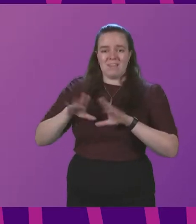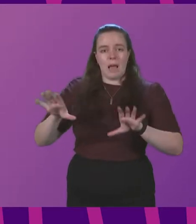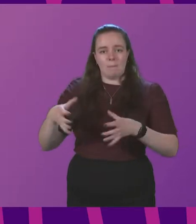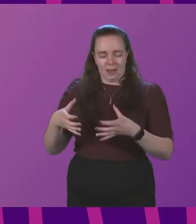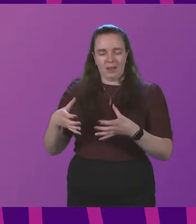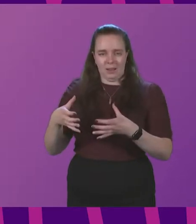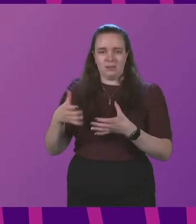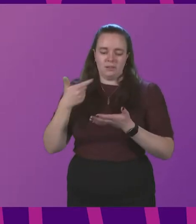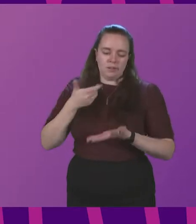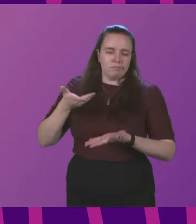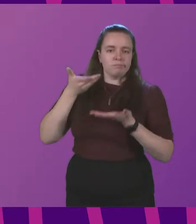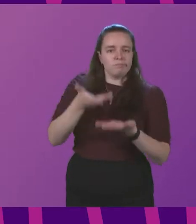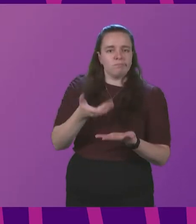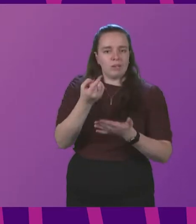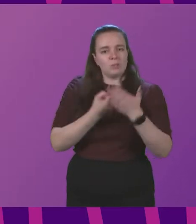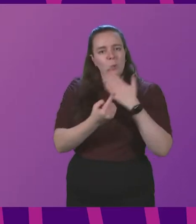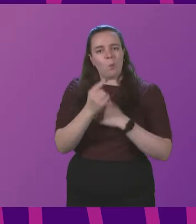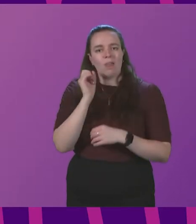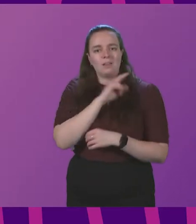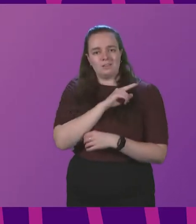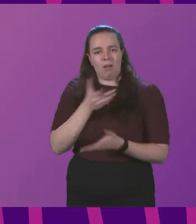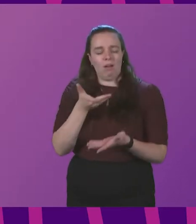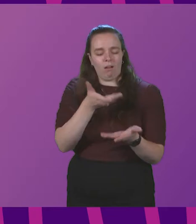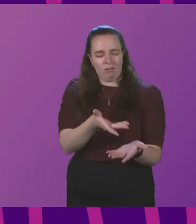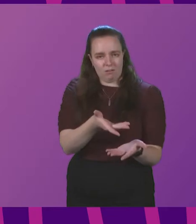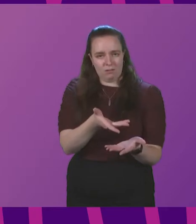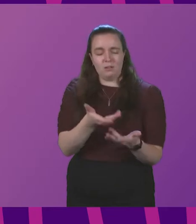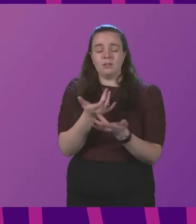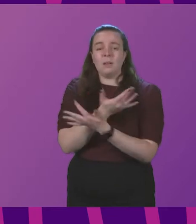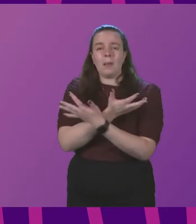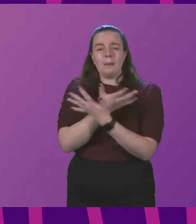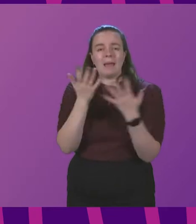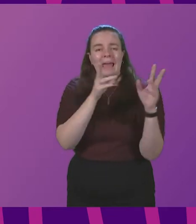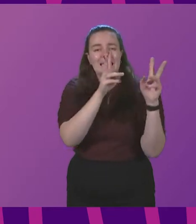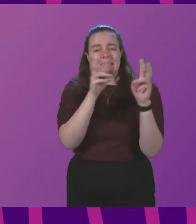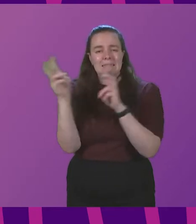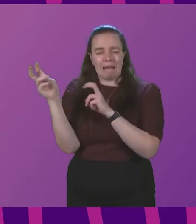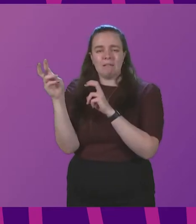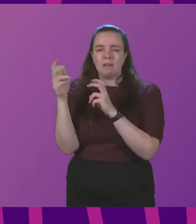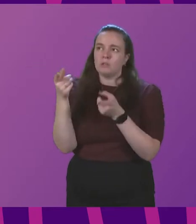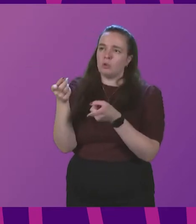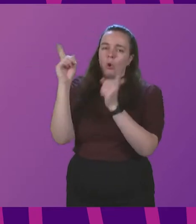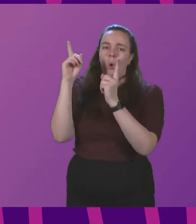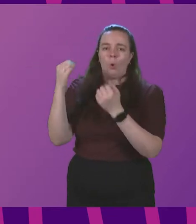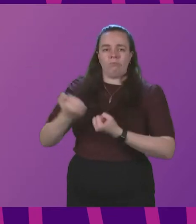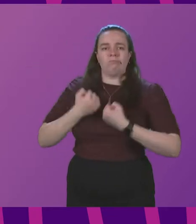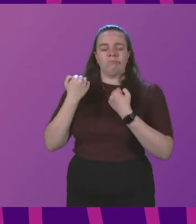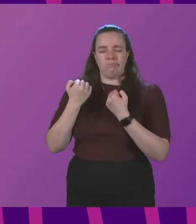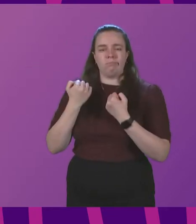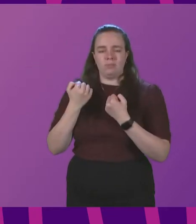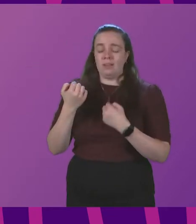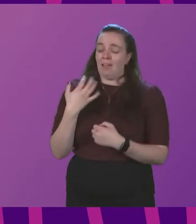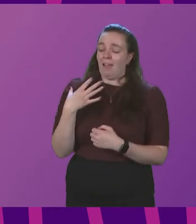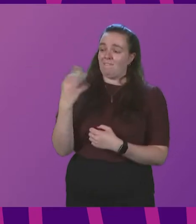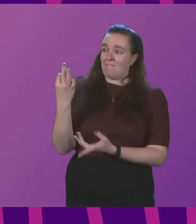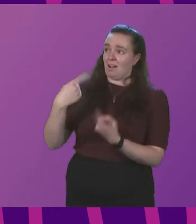that he gave his only begotten Son. Of the many titles that God would reserve, he invites us as